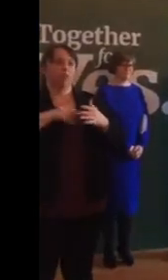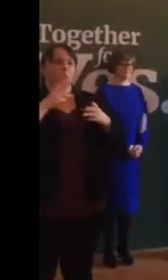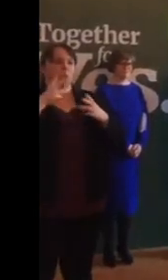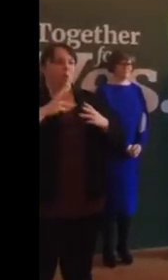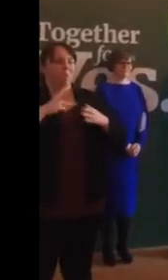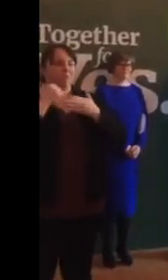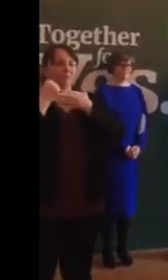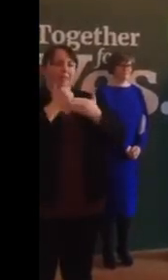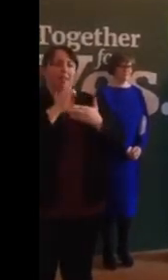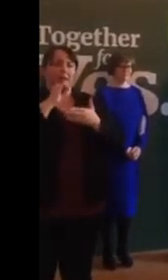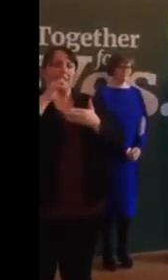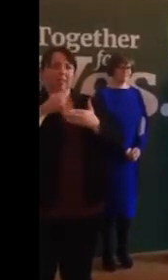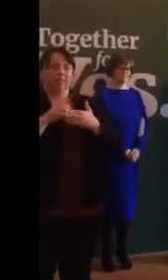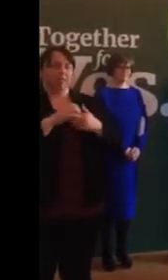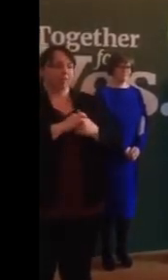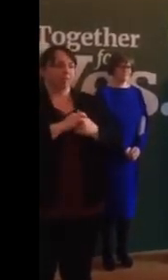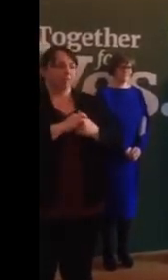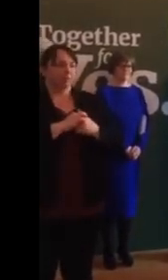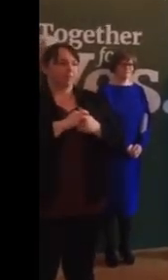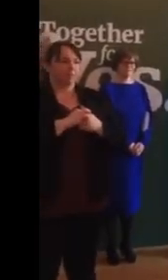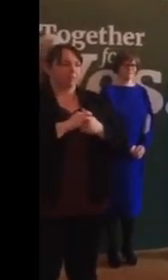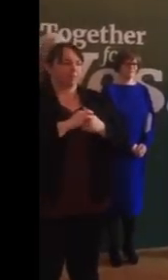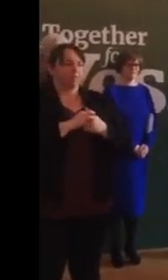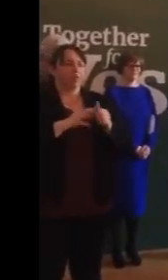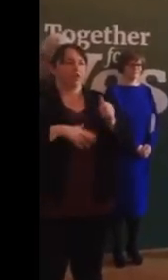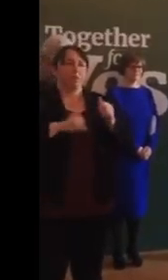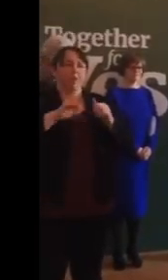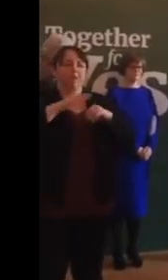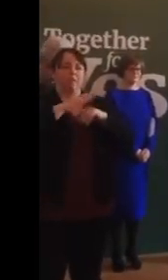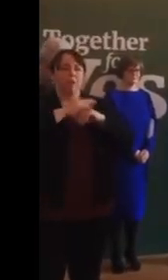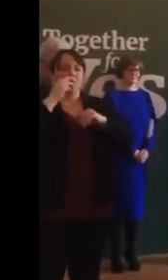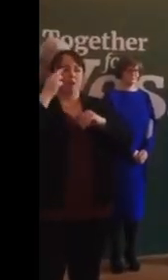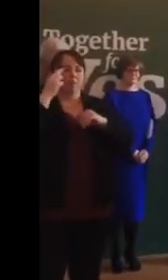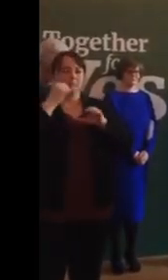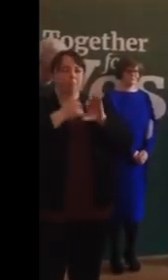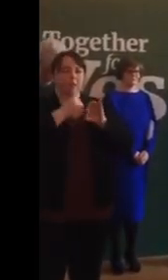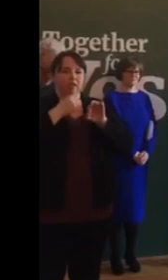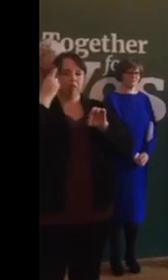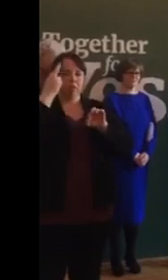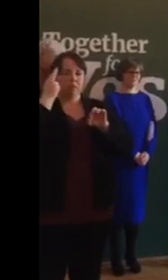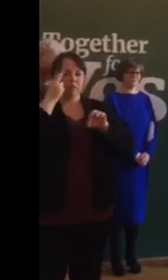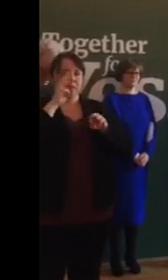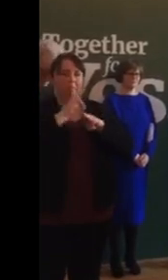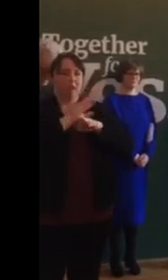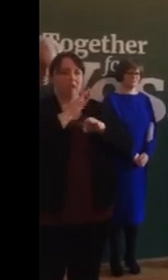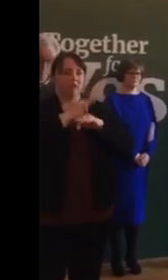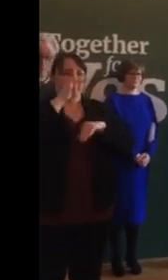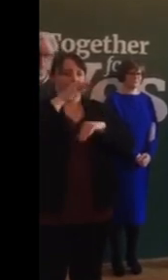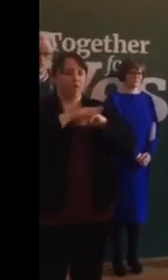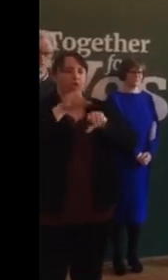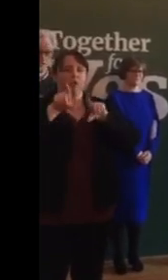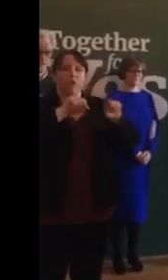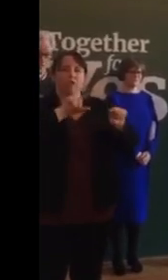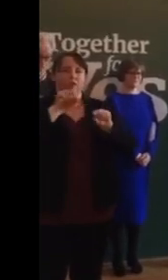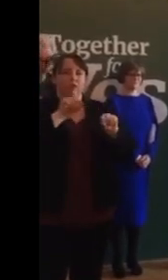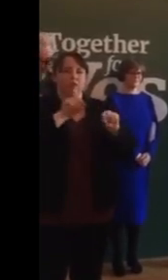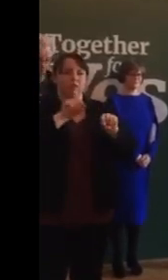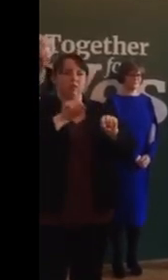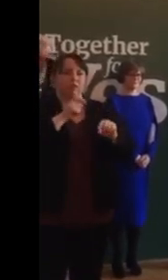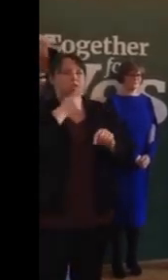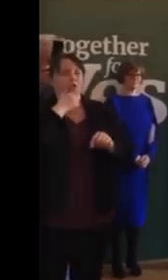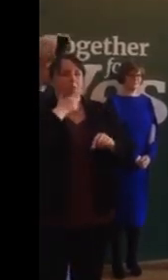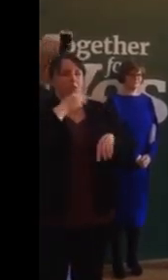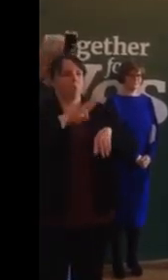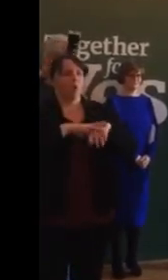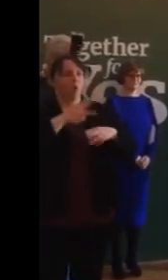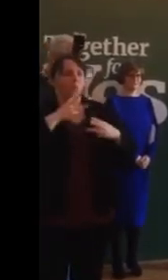Women's Aid, Terminations for Medical Reasons, Parents for Choice, the Dublin Well